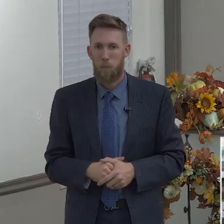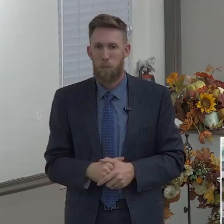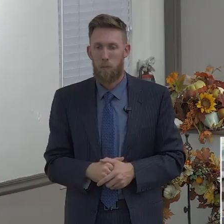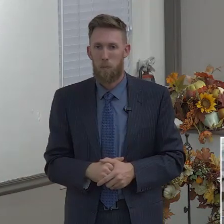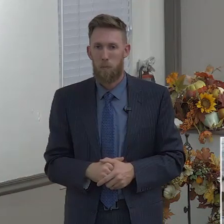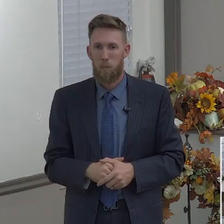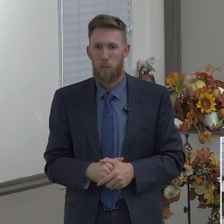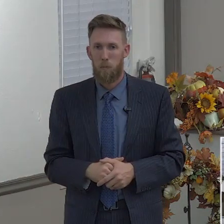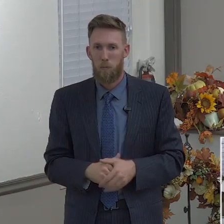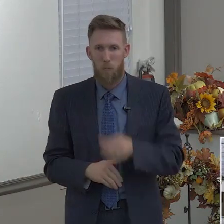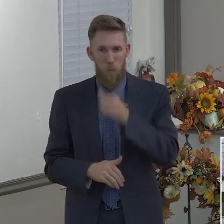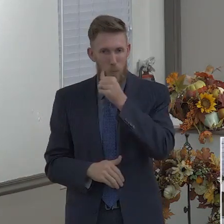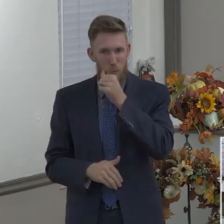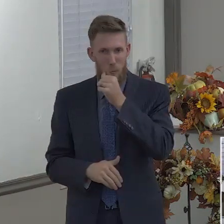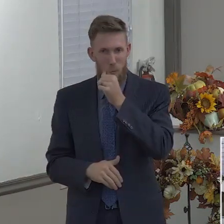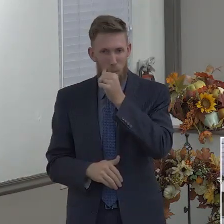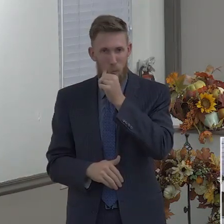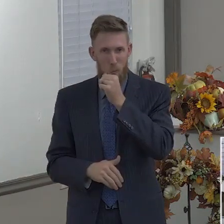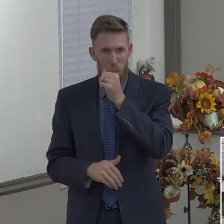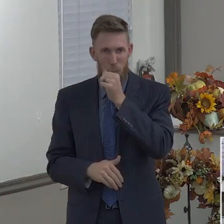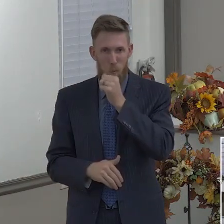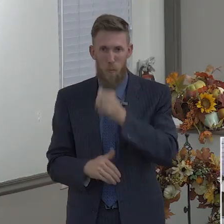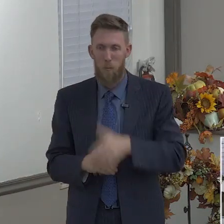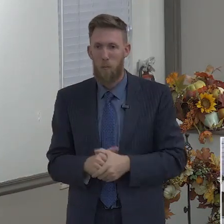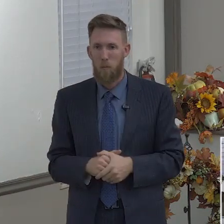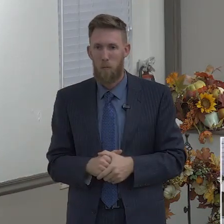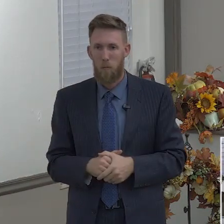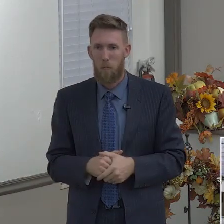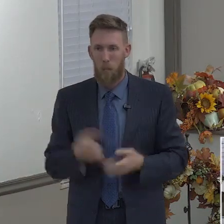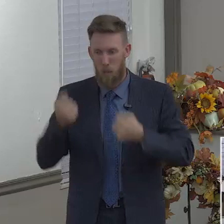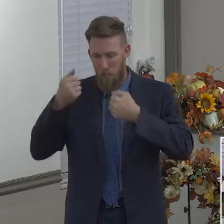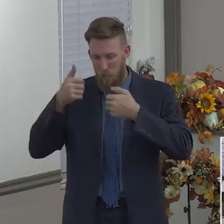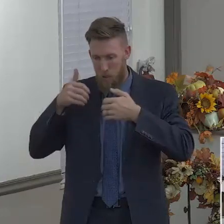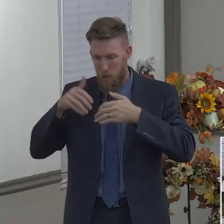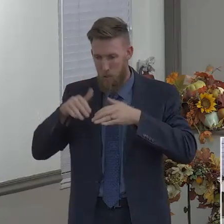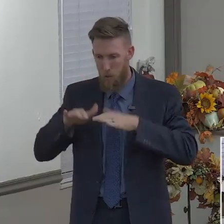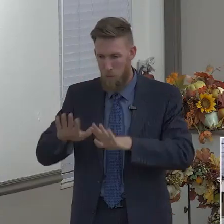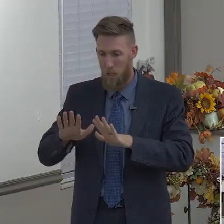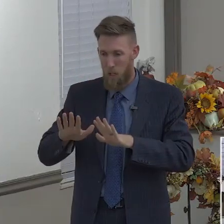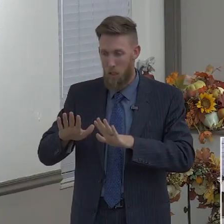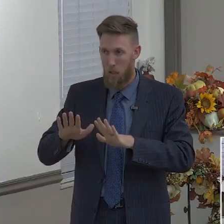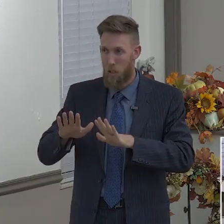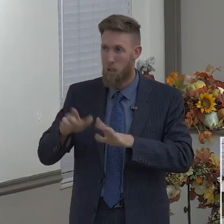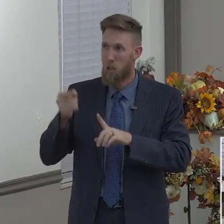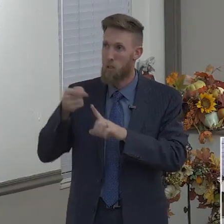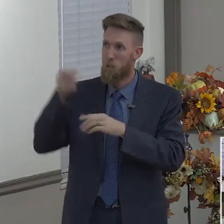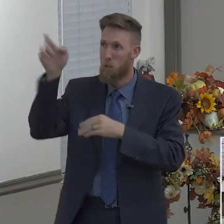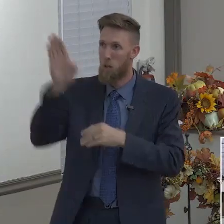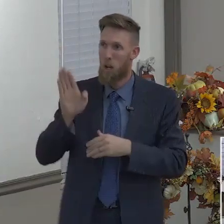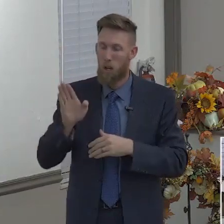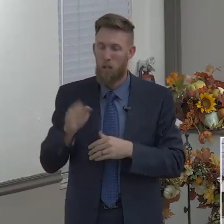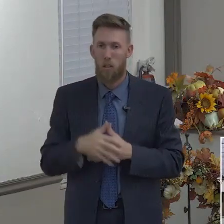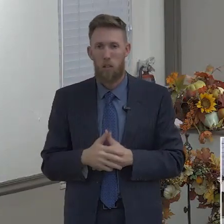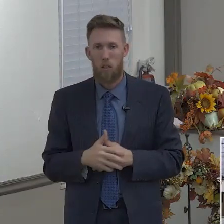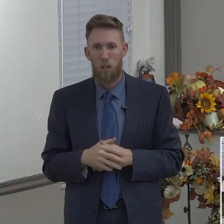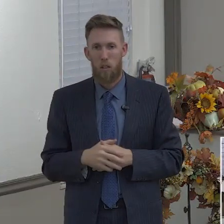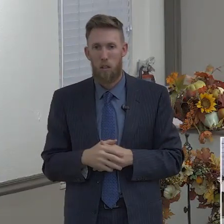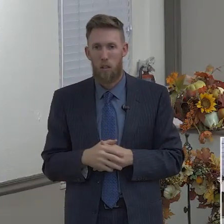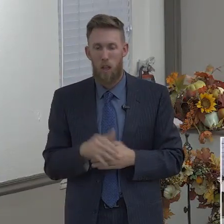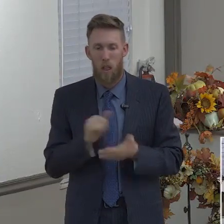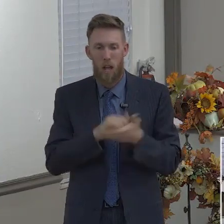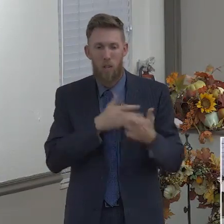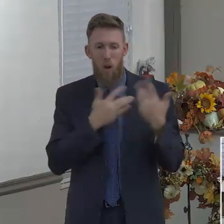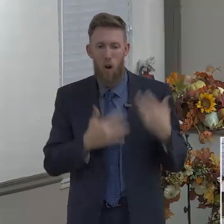By surrendering, we're submitting our heart to God's will. This is a heart that is soft for doing whatever God wants. This is an attitude. This is a posture.